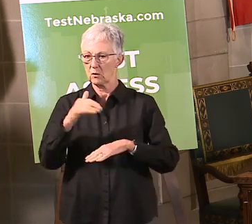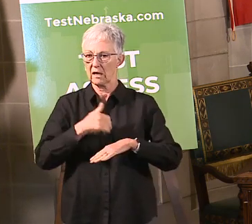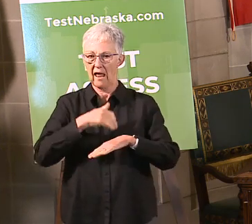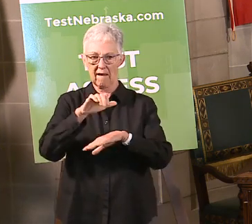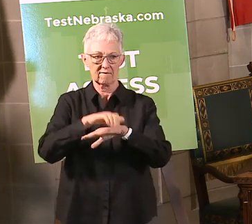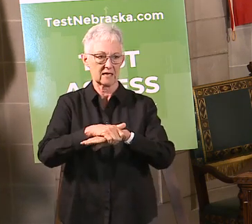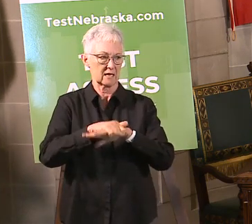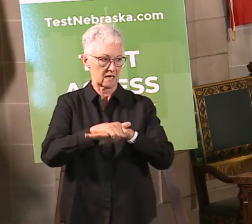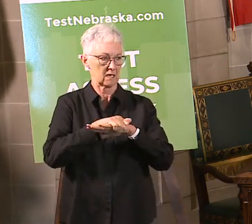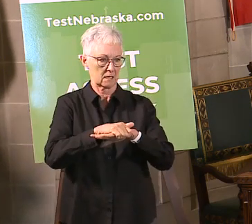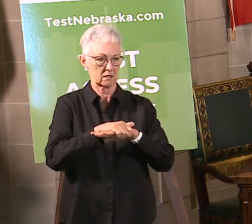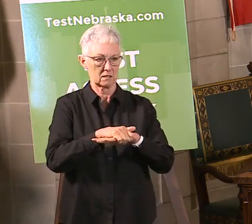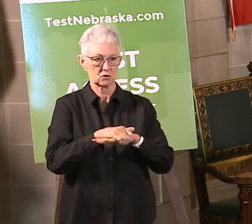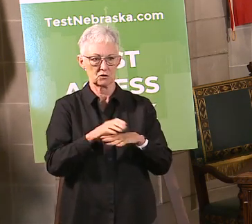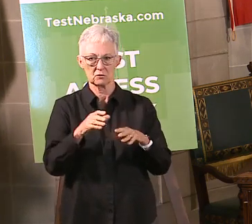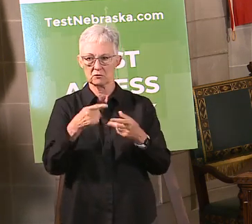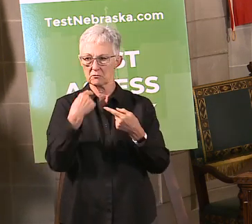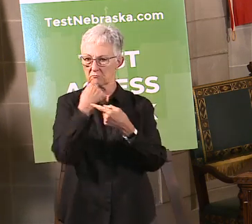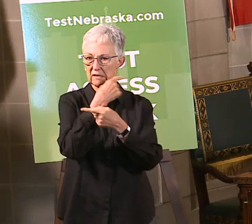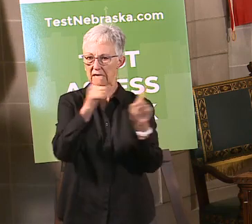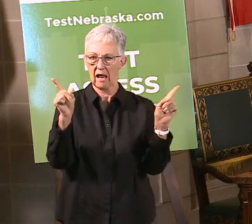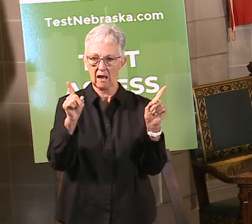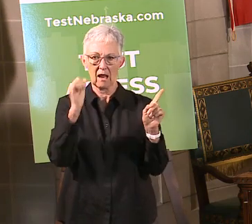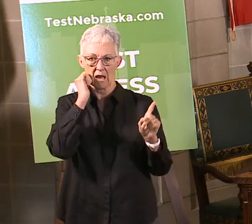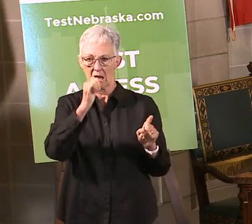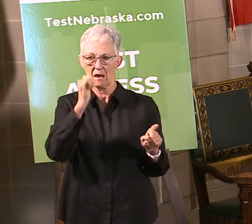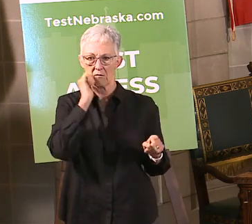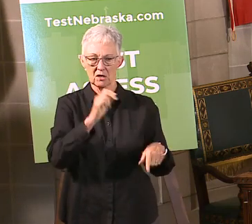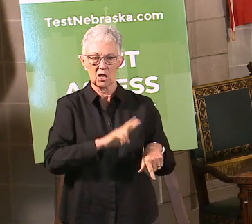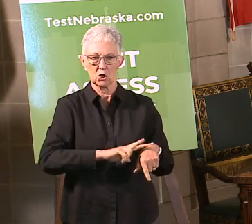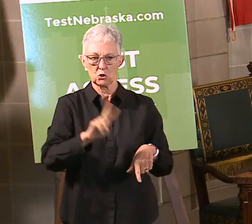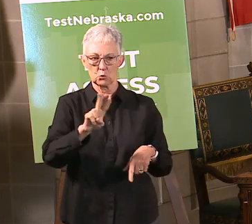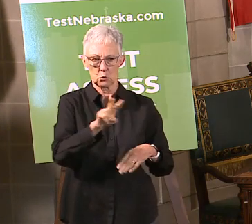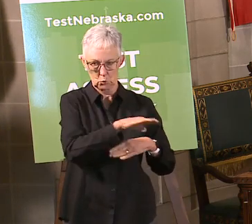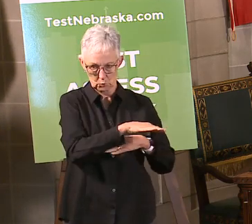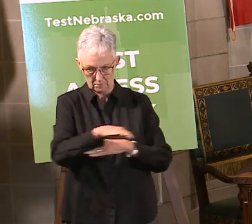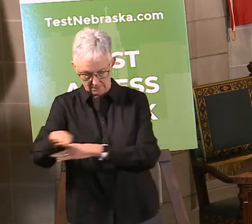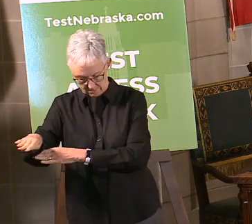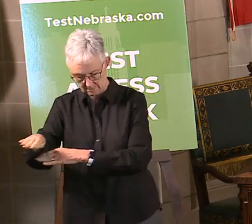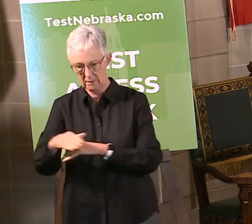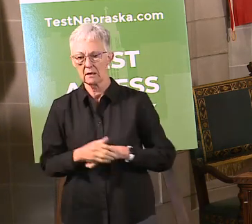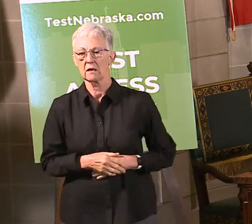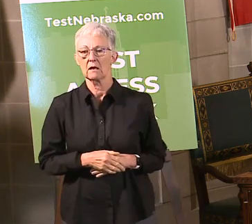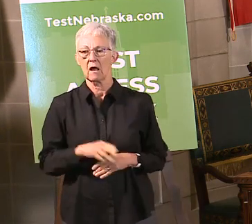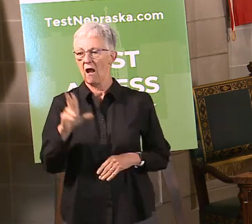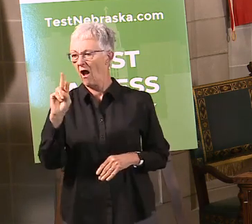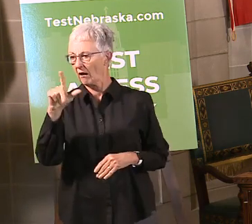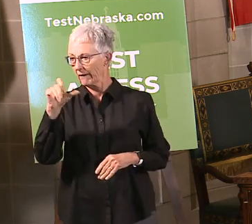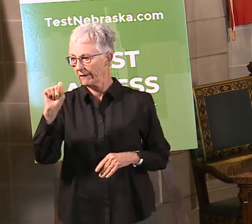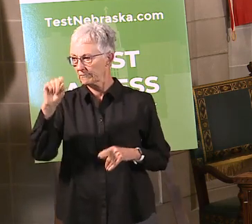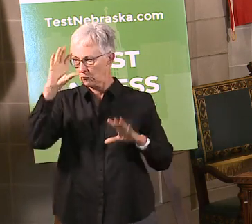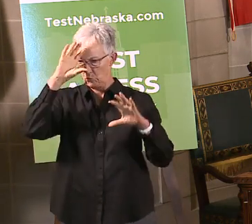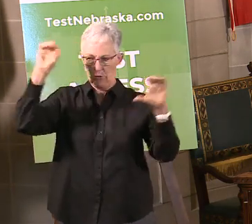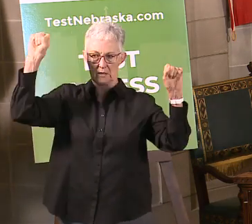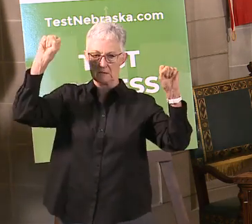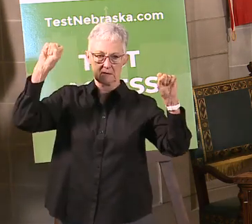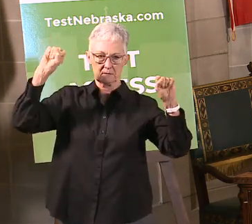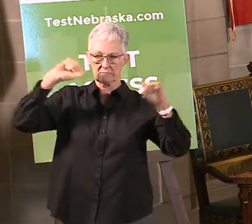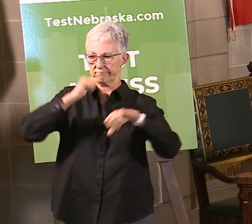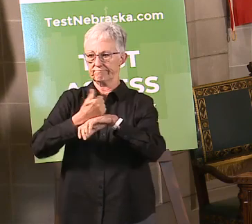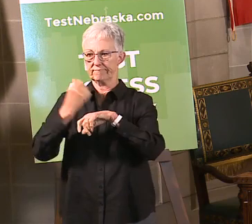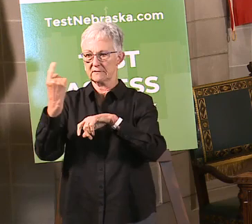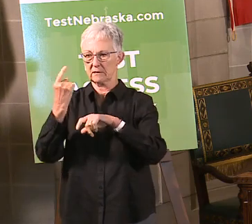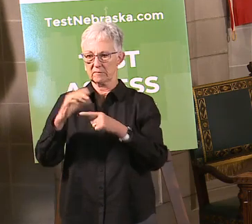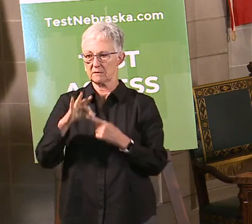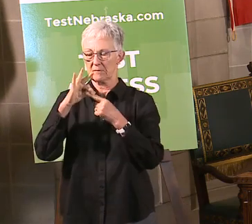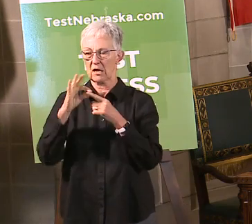President calls some sort of conference call, in which case then we'll try and move around his schedule. But, other than that, we'll be at 2 o'clock Central Time, just like we are here right